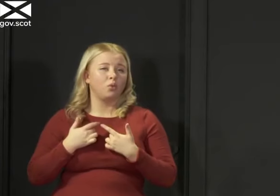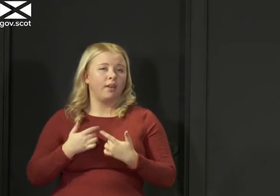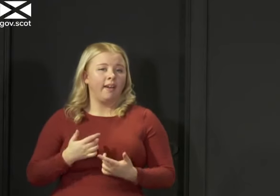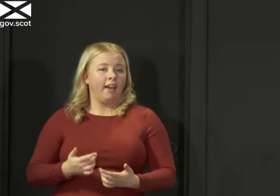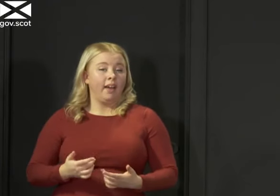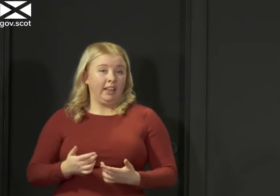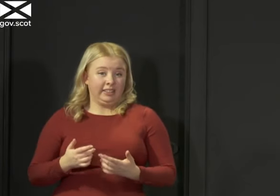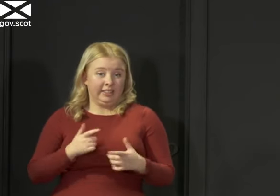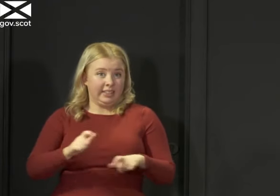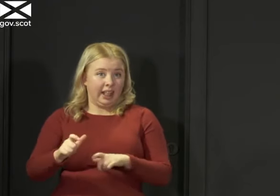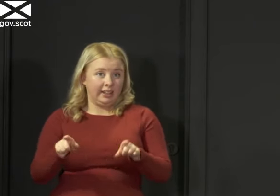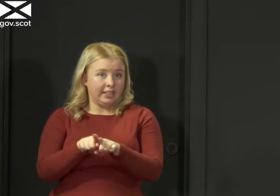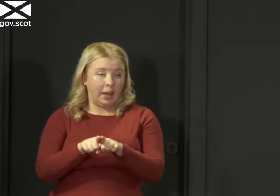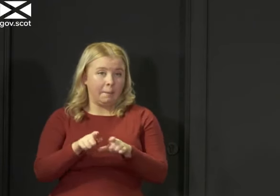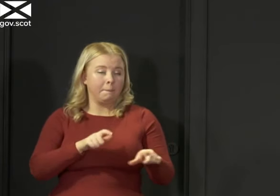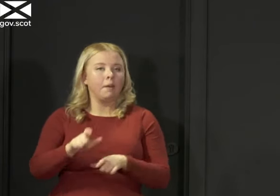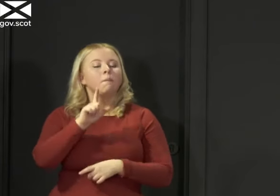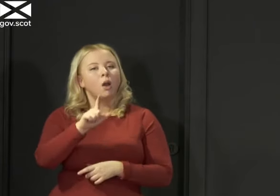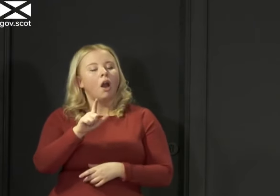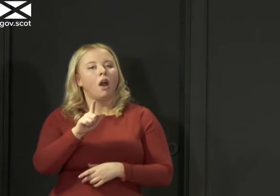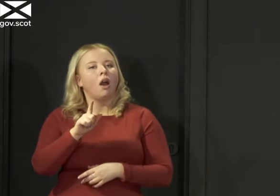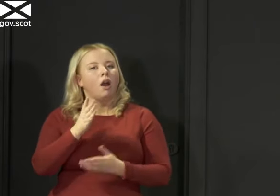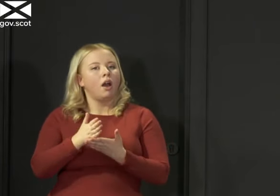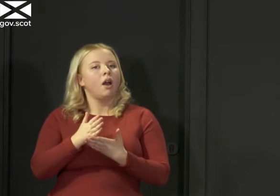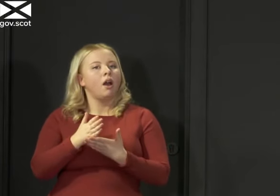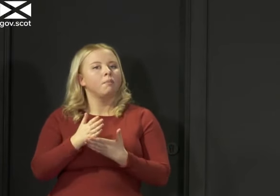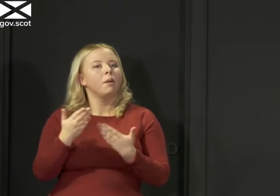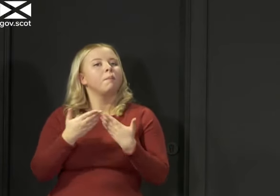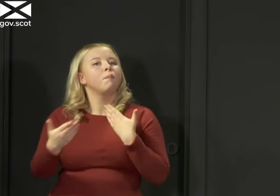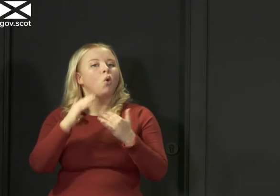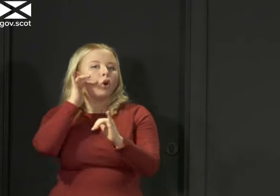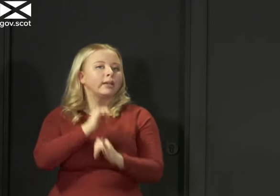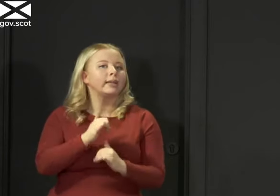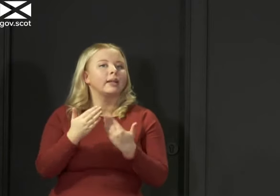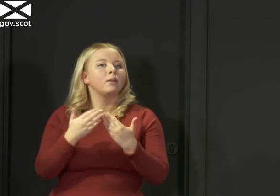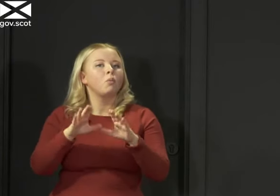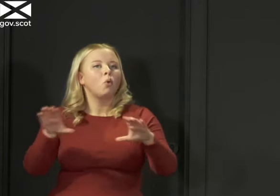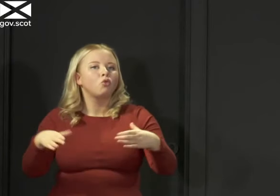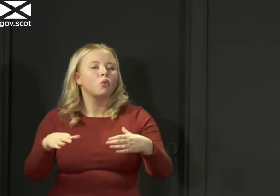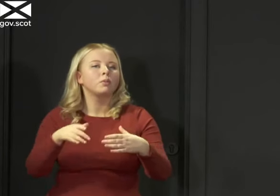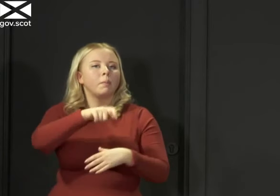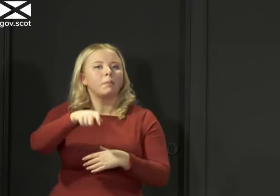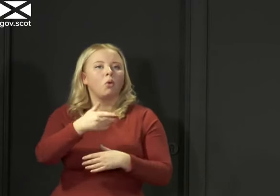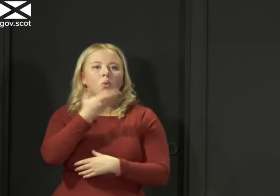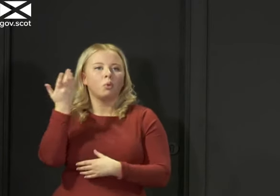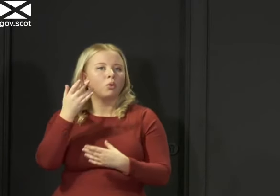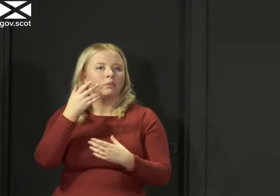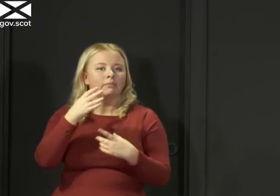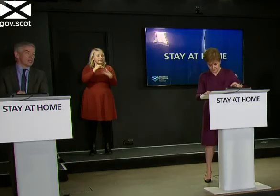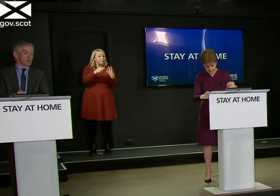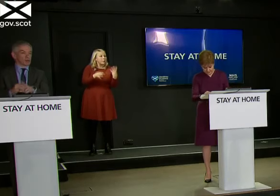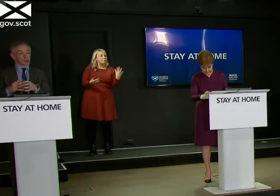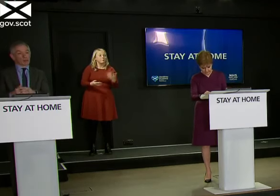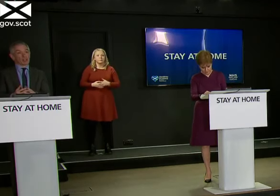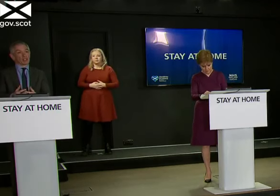think we would still articulate. But in practice, we are expanding testing to more groups of asymptomatic people. Gregor, do you want